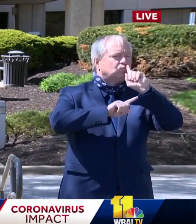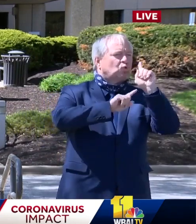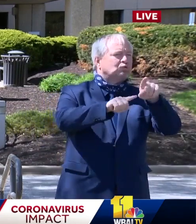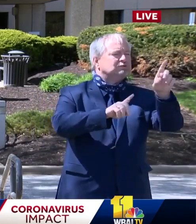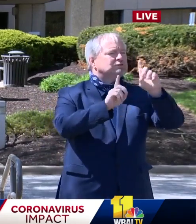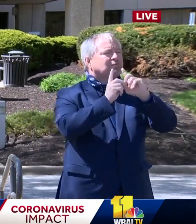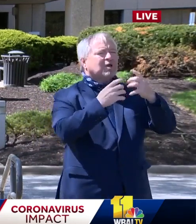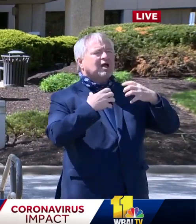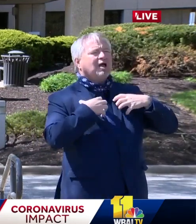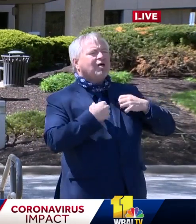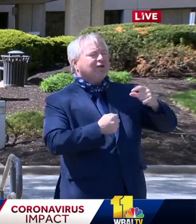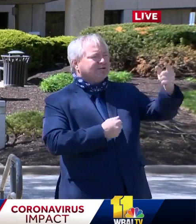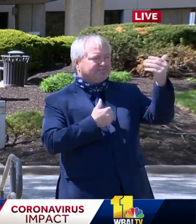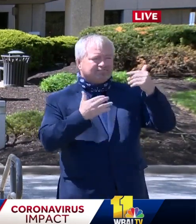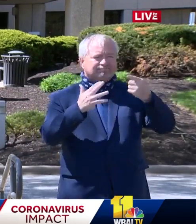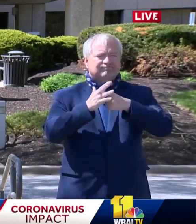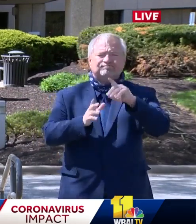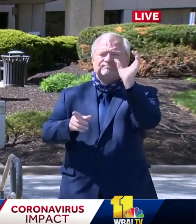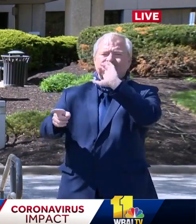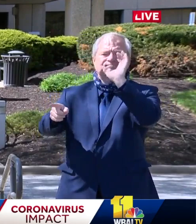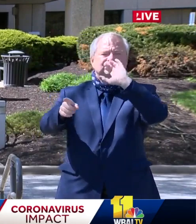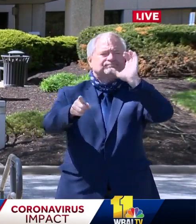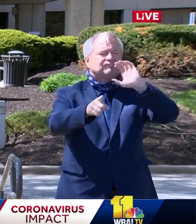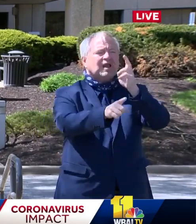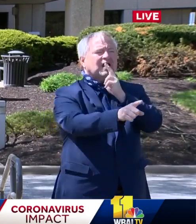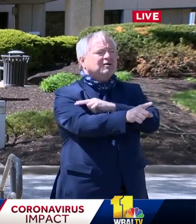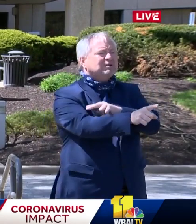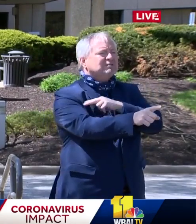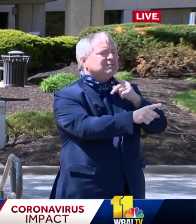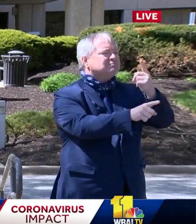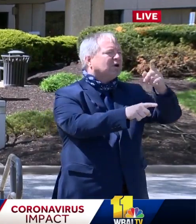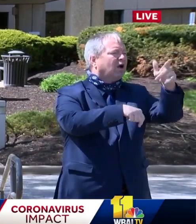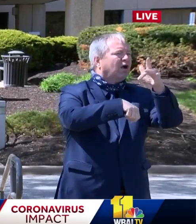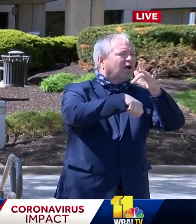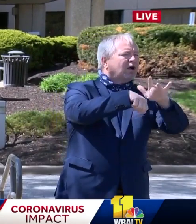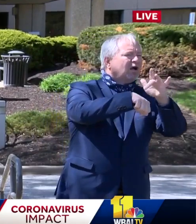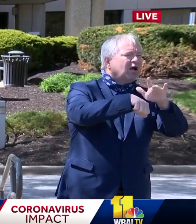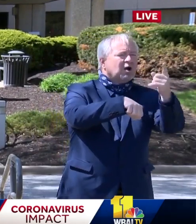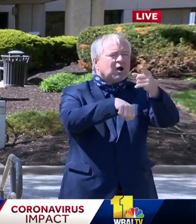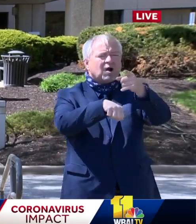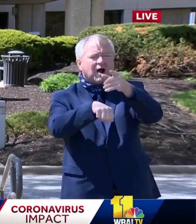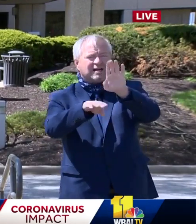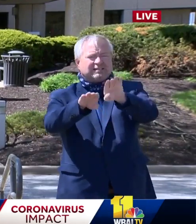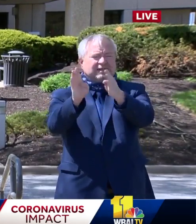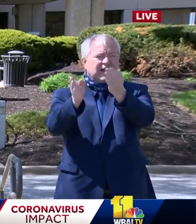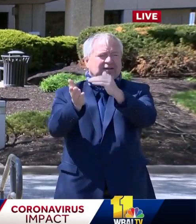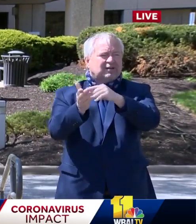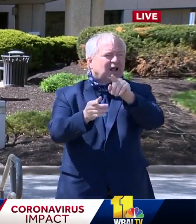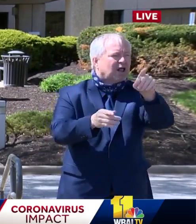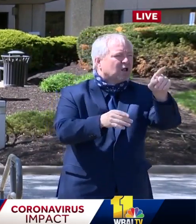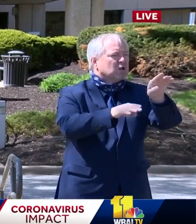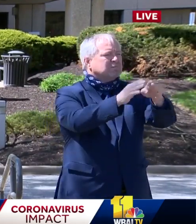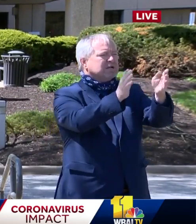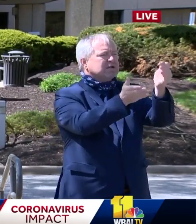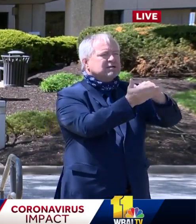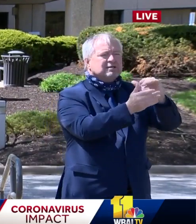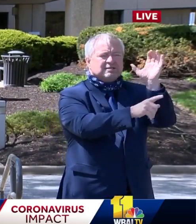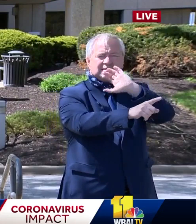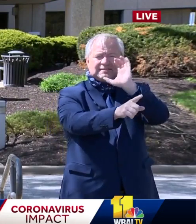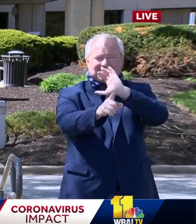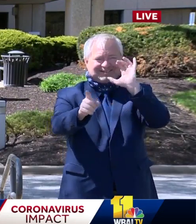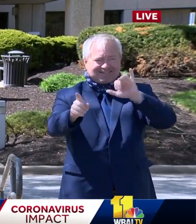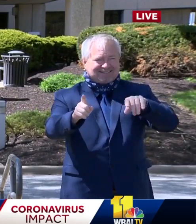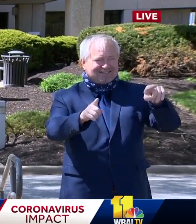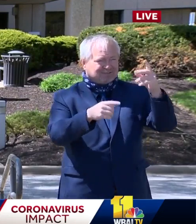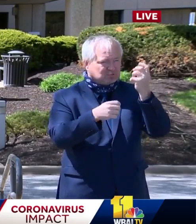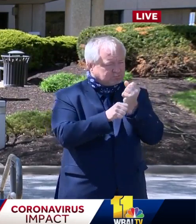facilities and to take other measures necessary to immediately increase our capacity